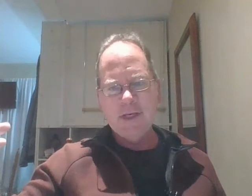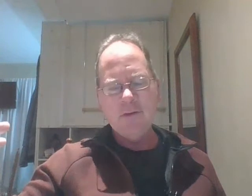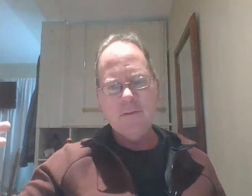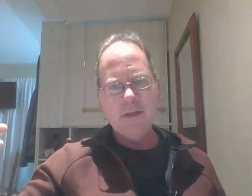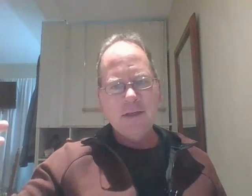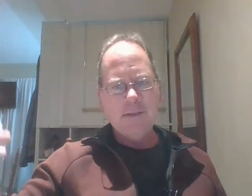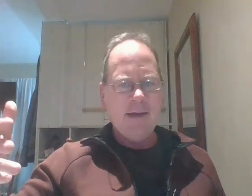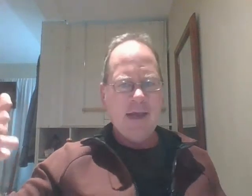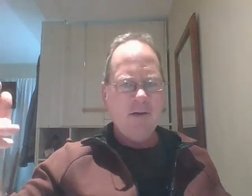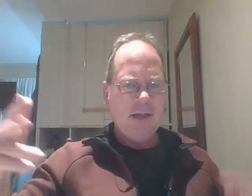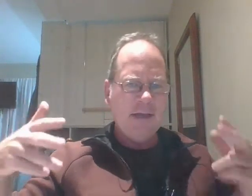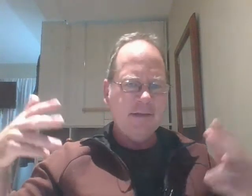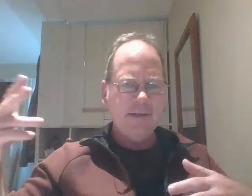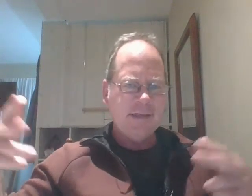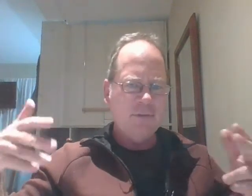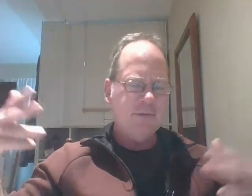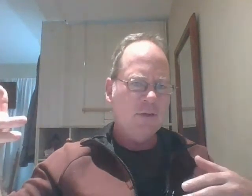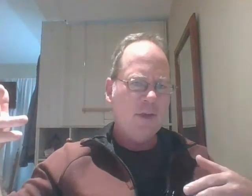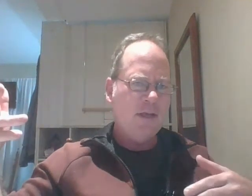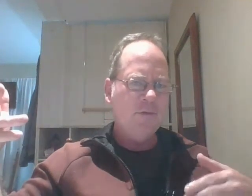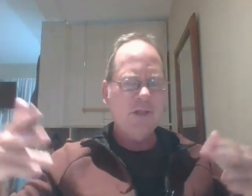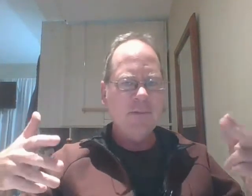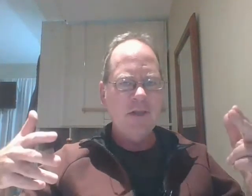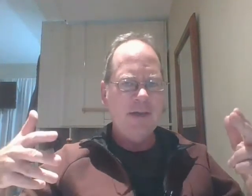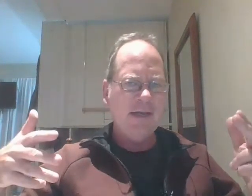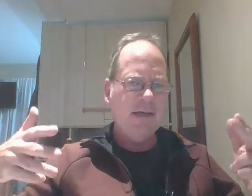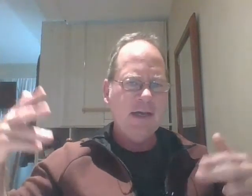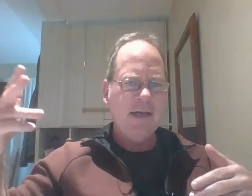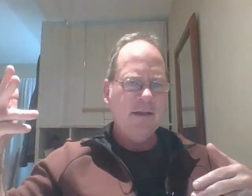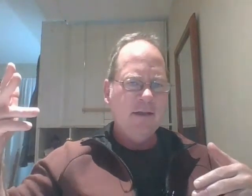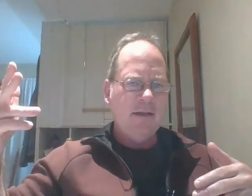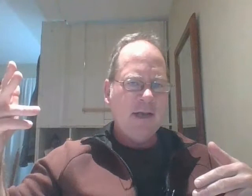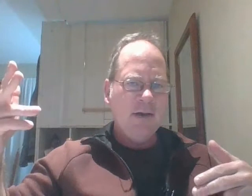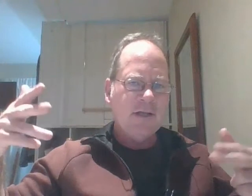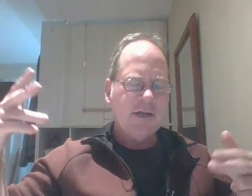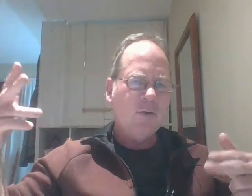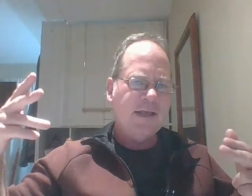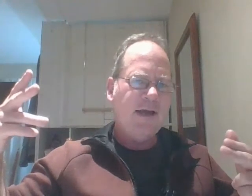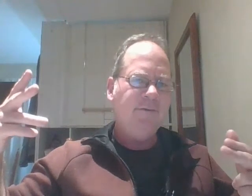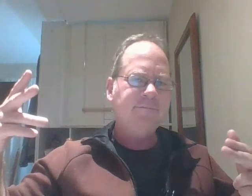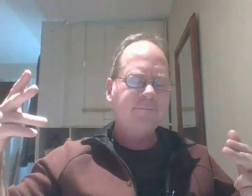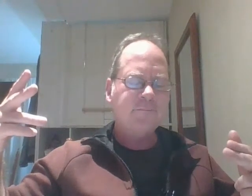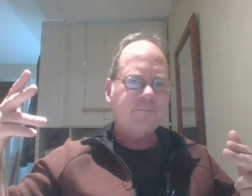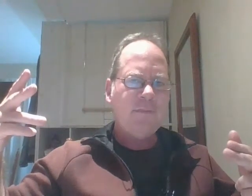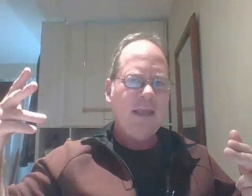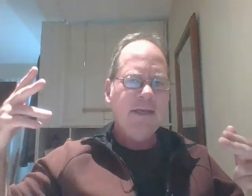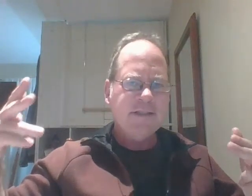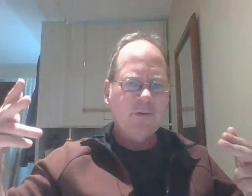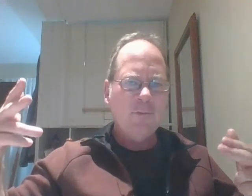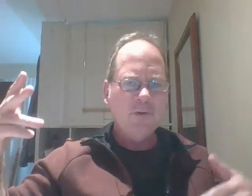they have an outline they decide who's going to win who's going to be the bad guy how it's all going to work out and in general most of